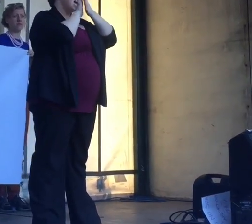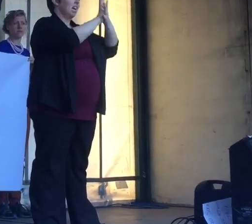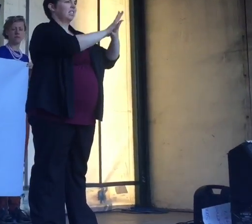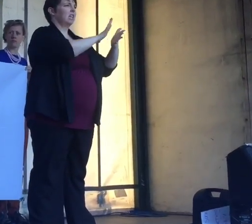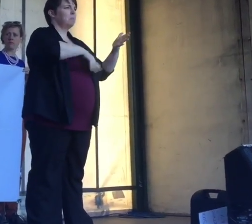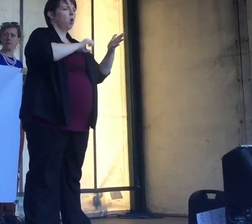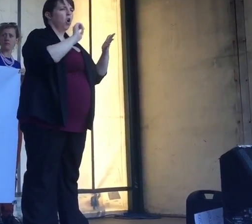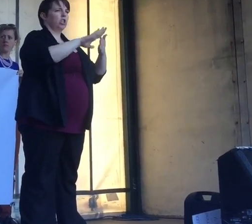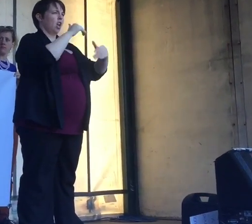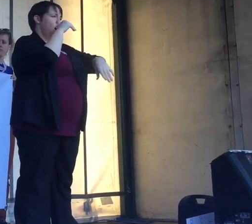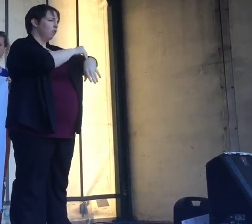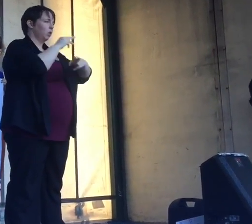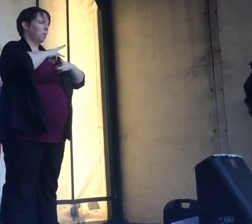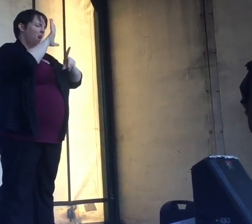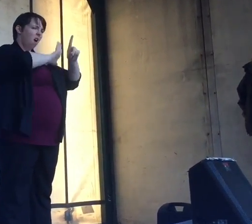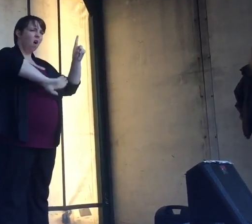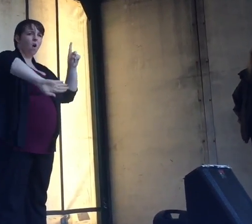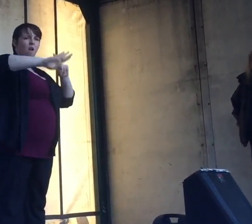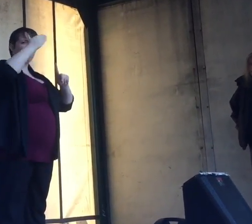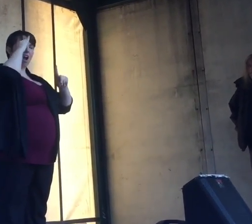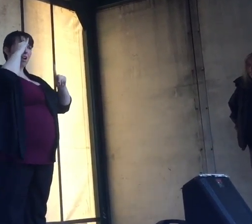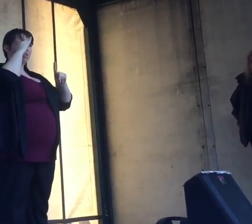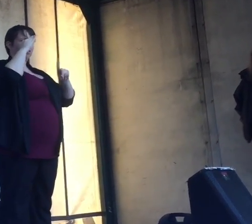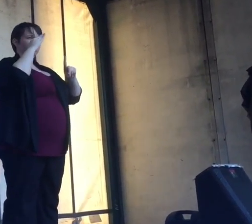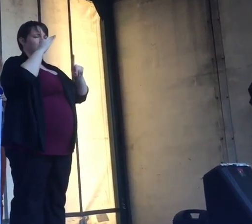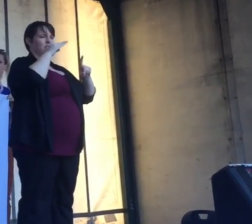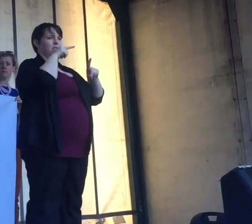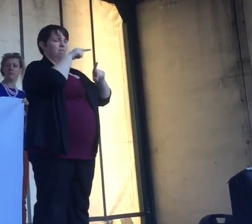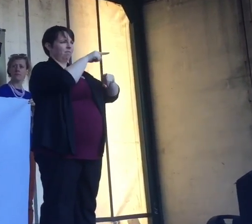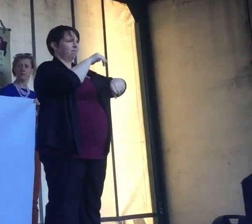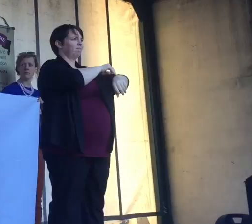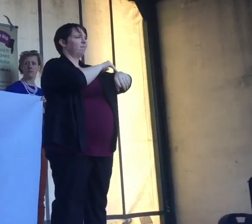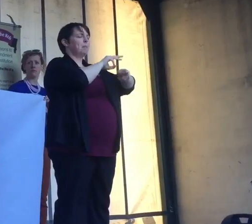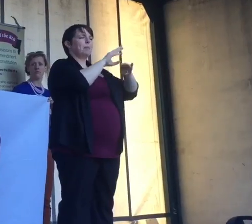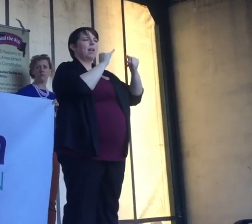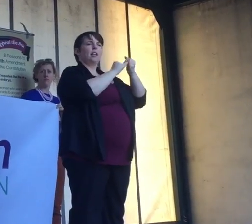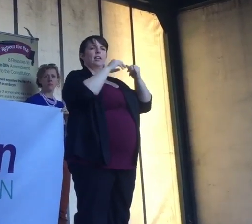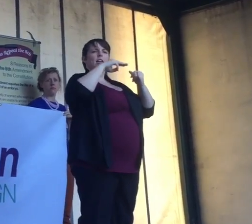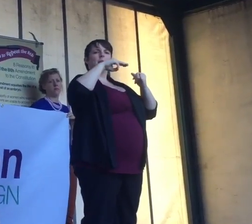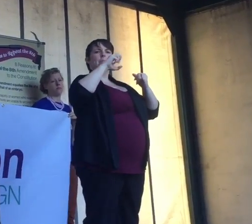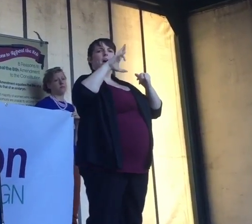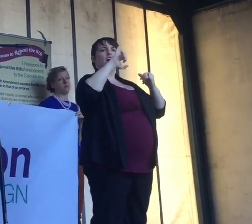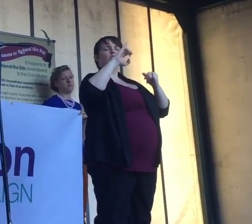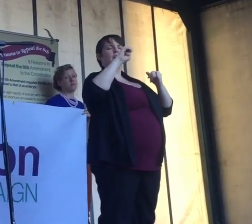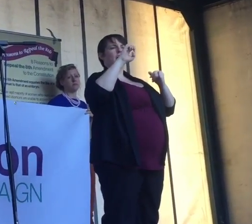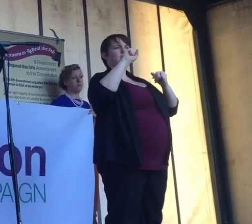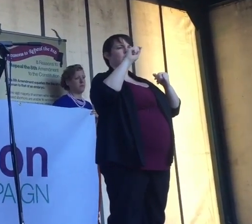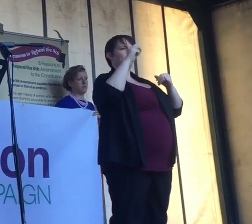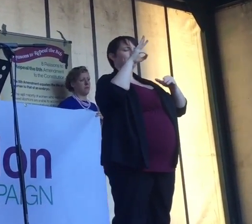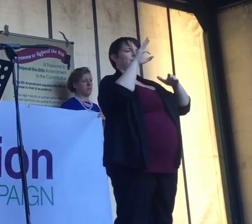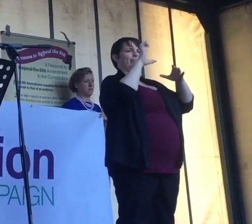from all over Ireland entering and leaving the Mary Stokes clinic in Belfast with impunity.